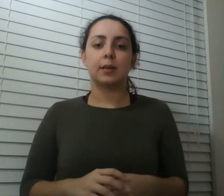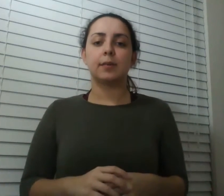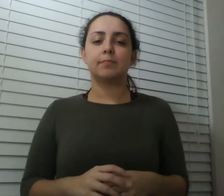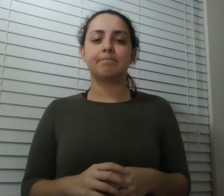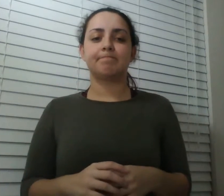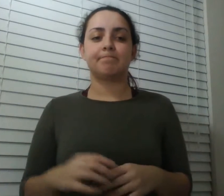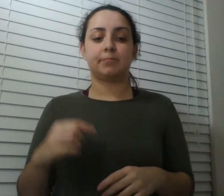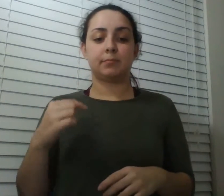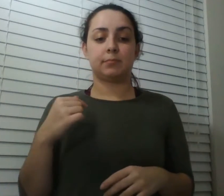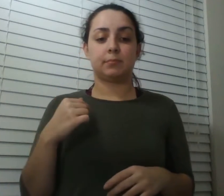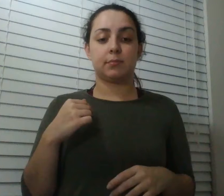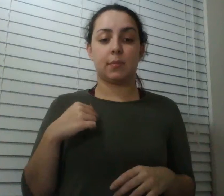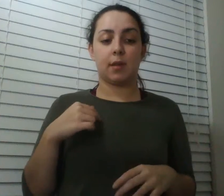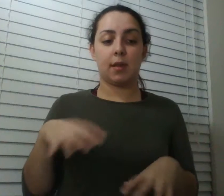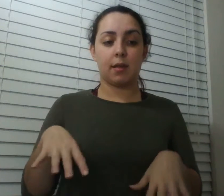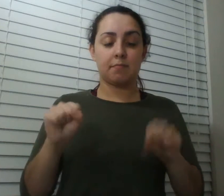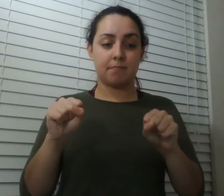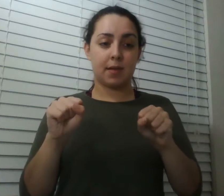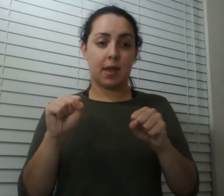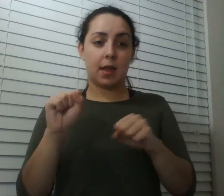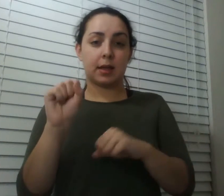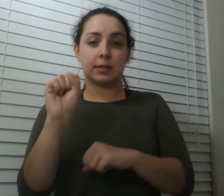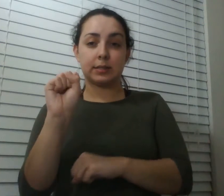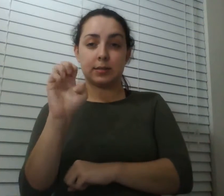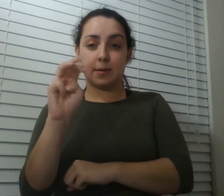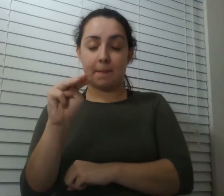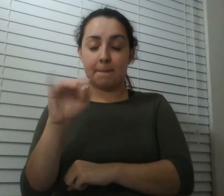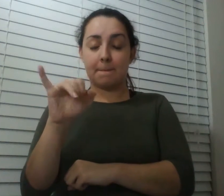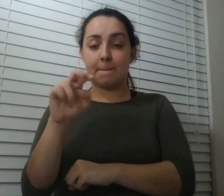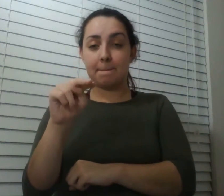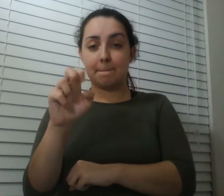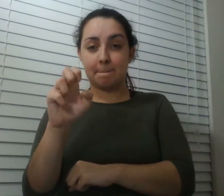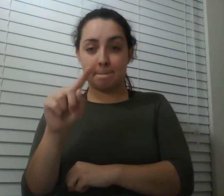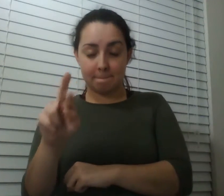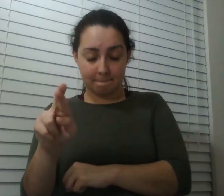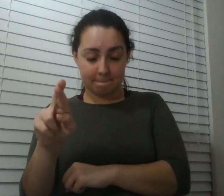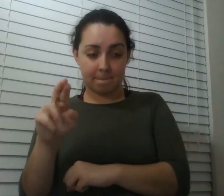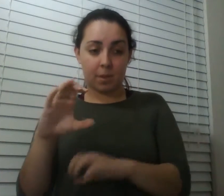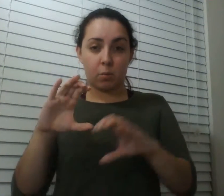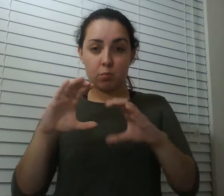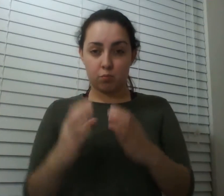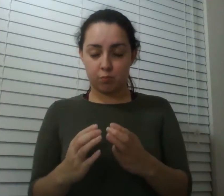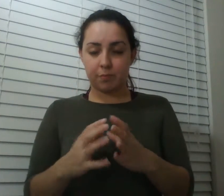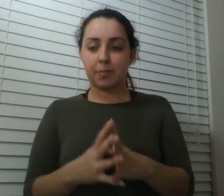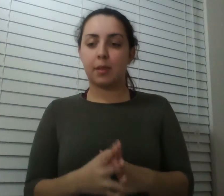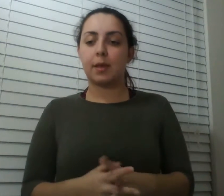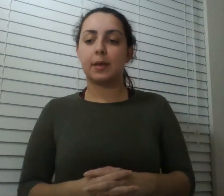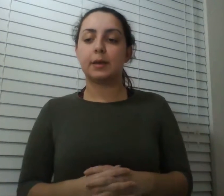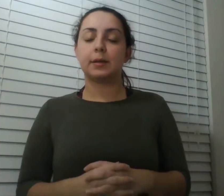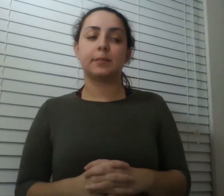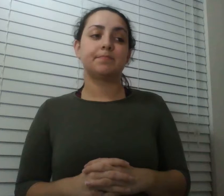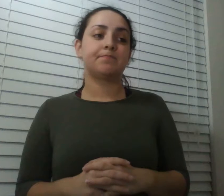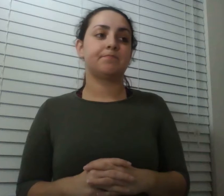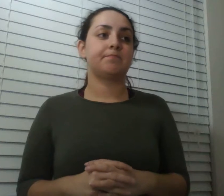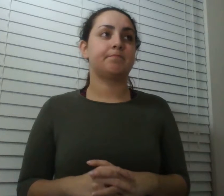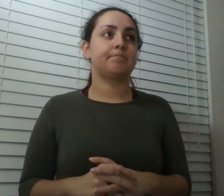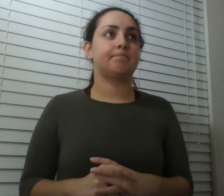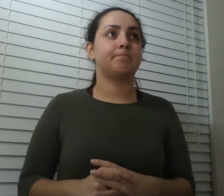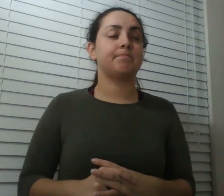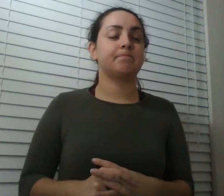course in etymology we had one entomologist in the whole university this is of course in bug science yeah this was in georgia and he